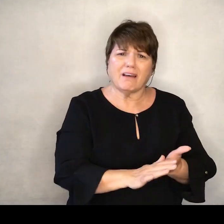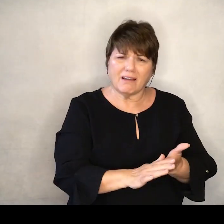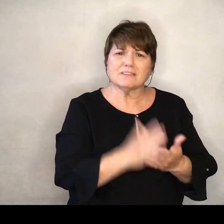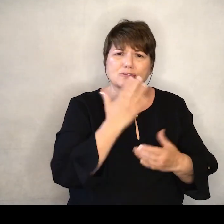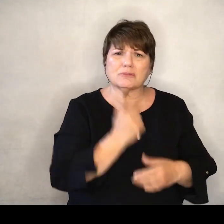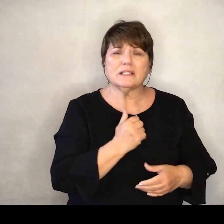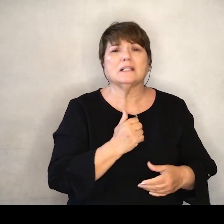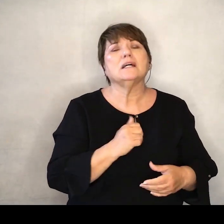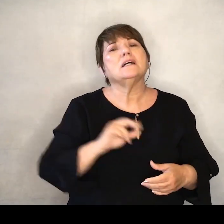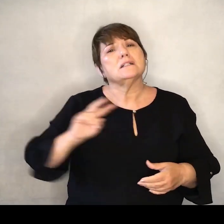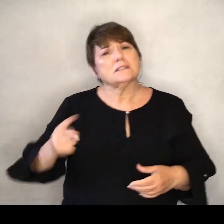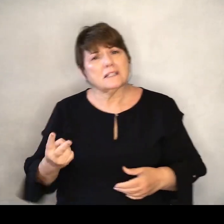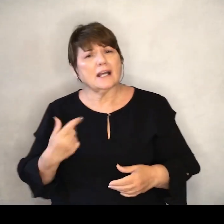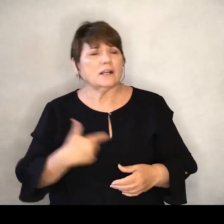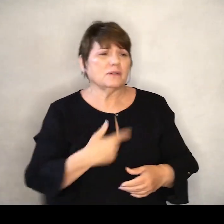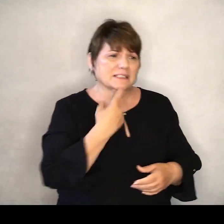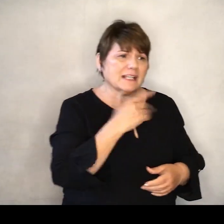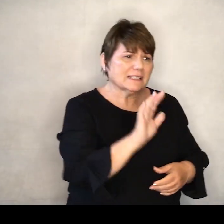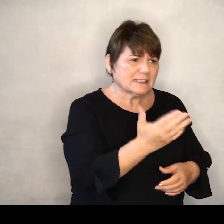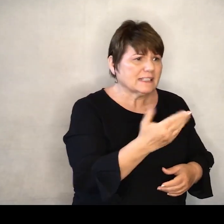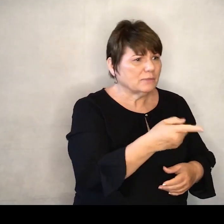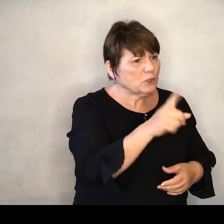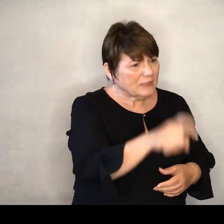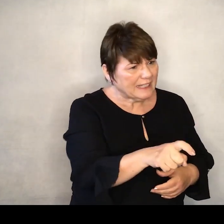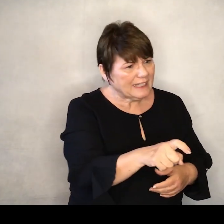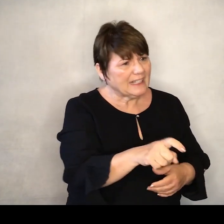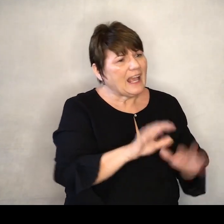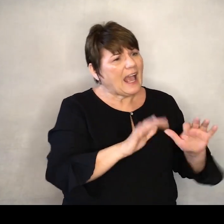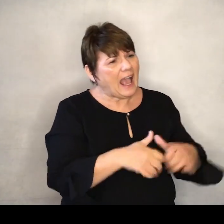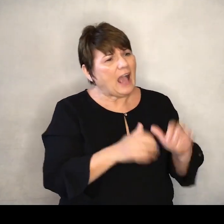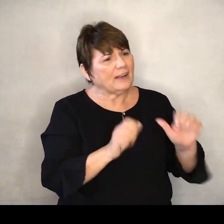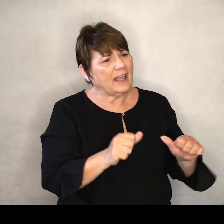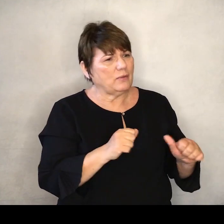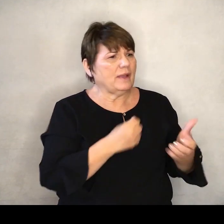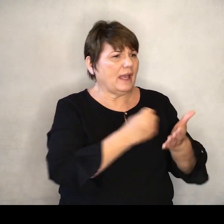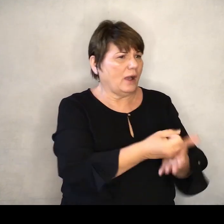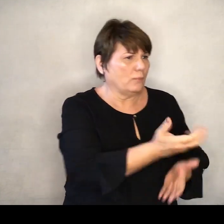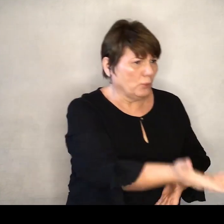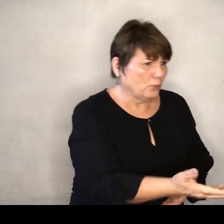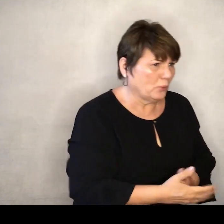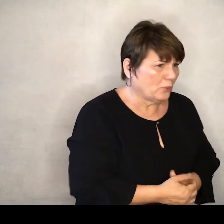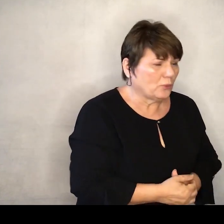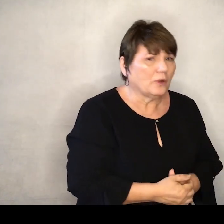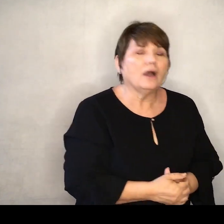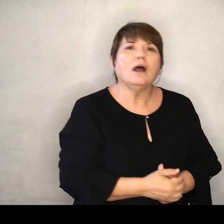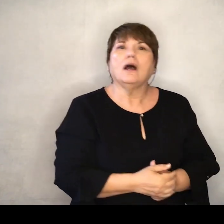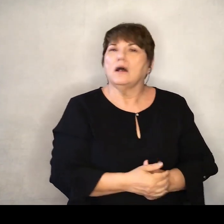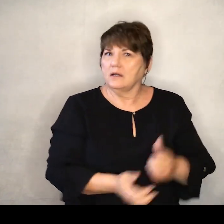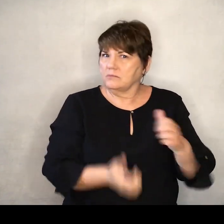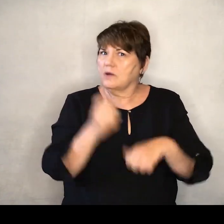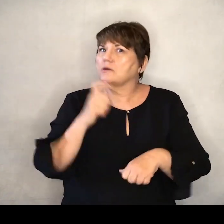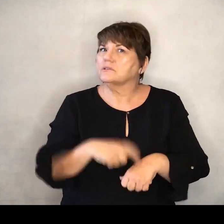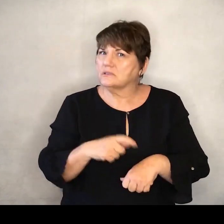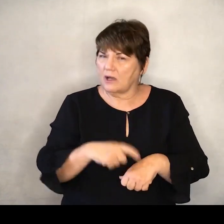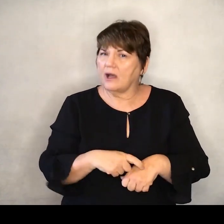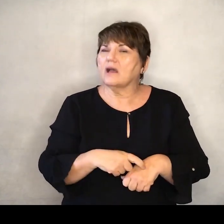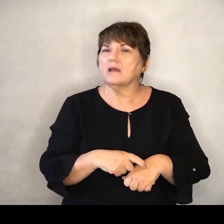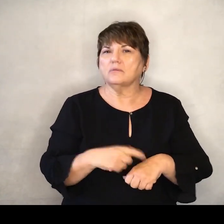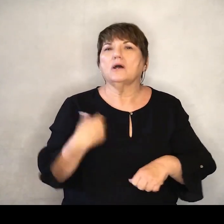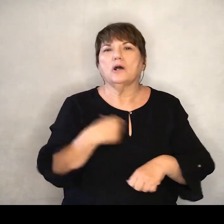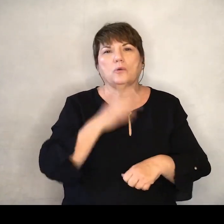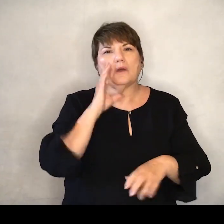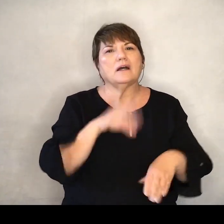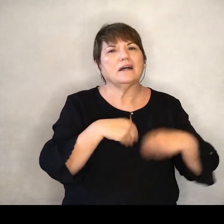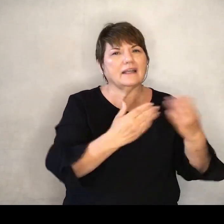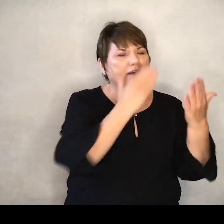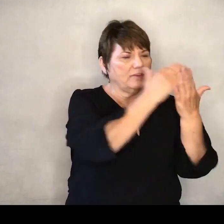And then the second is to say It looks like you're in a place of need How can we be helpful towards you? Right? And then most of the time What we're going to do Is we're going to give